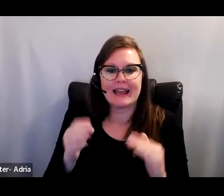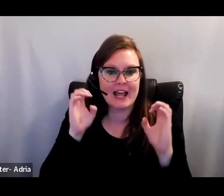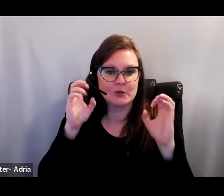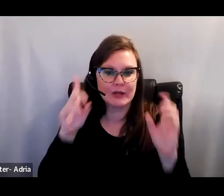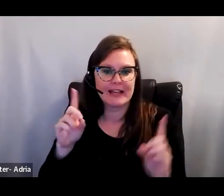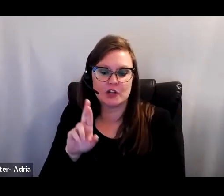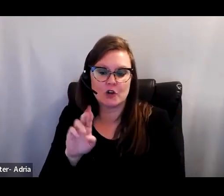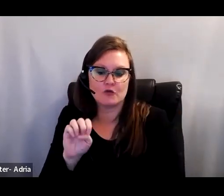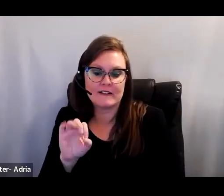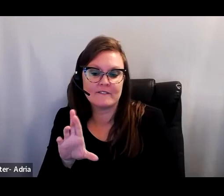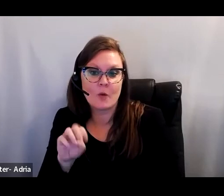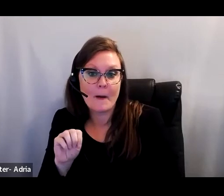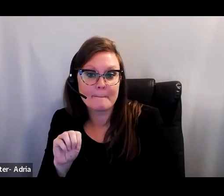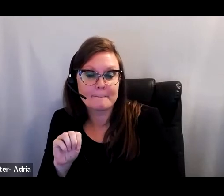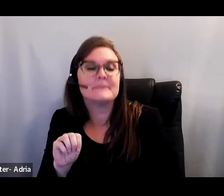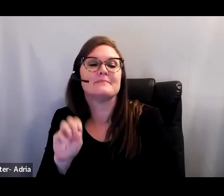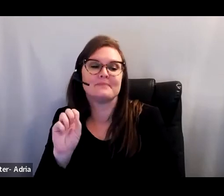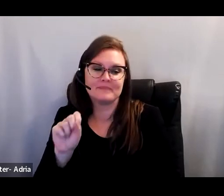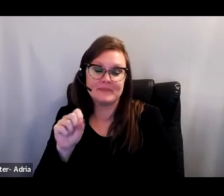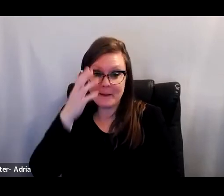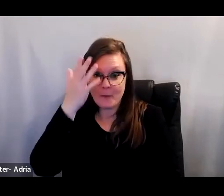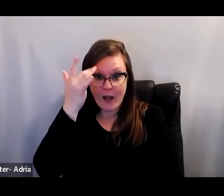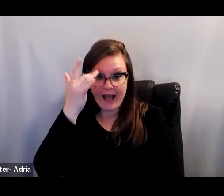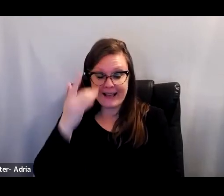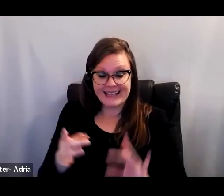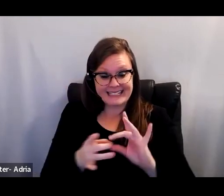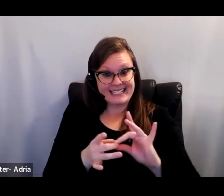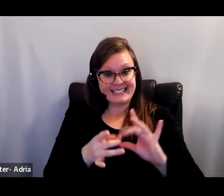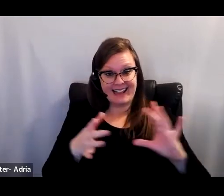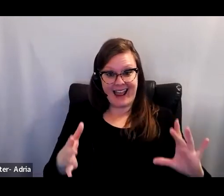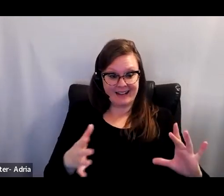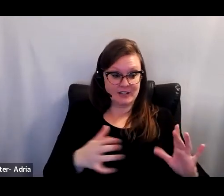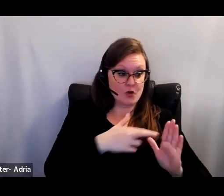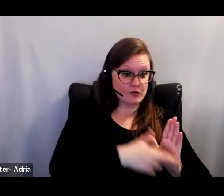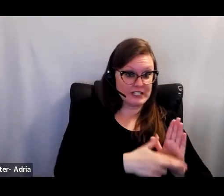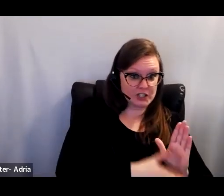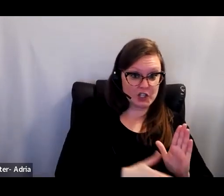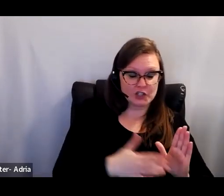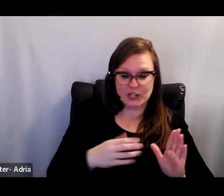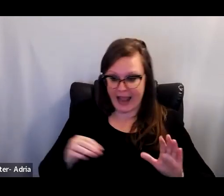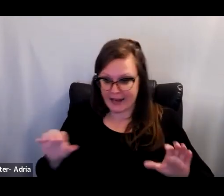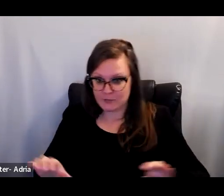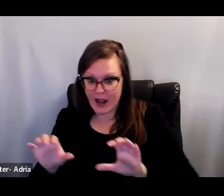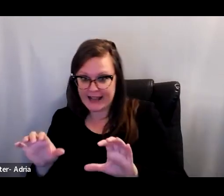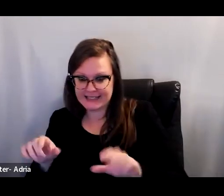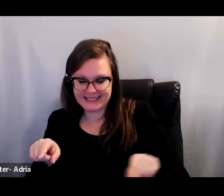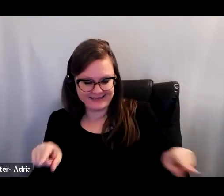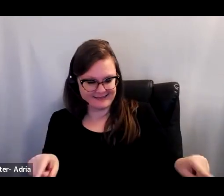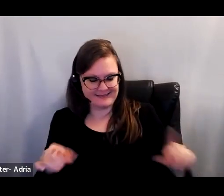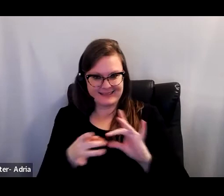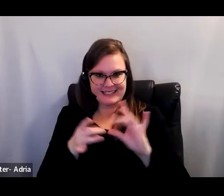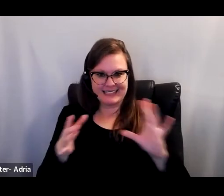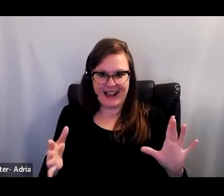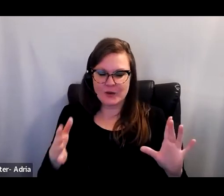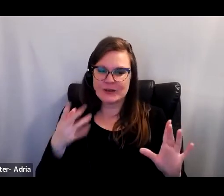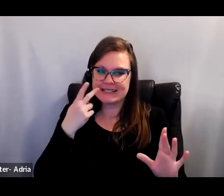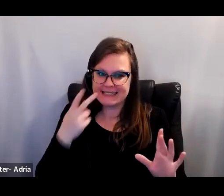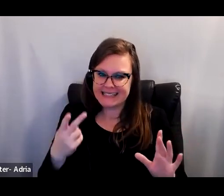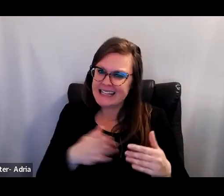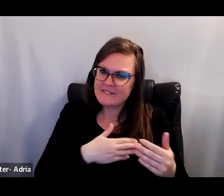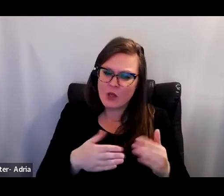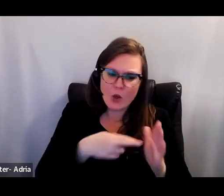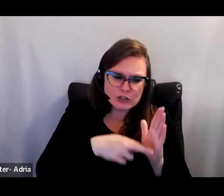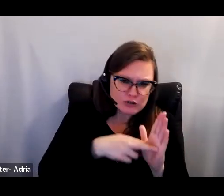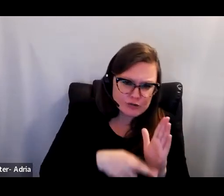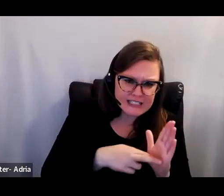disconnect between research and practice provides one answer to why some educational practices have persisted despite a strong research base